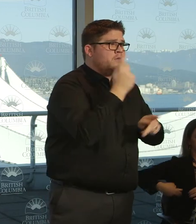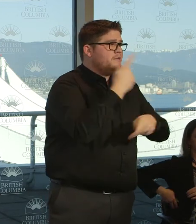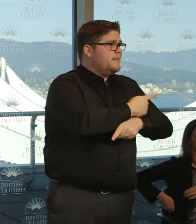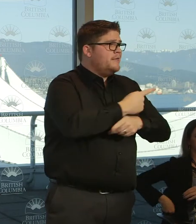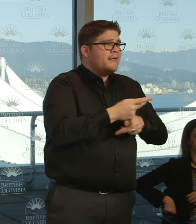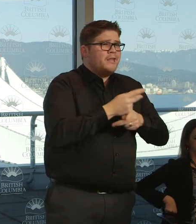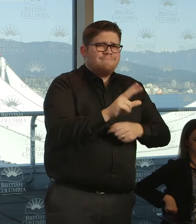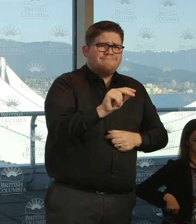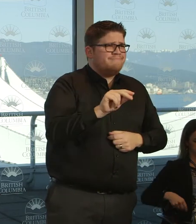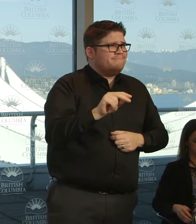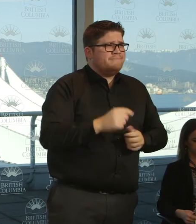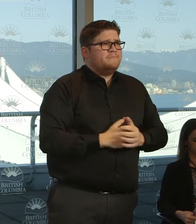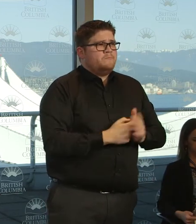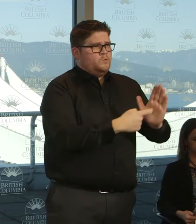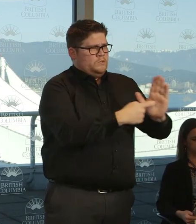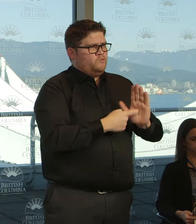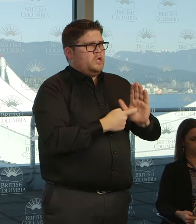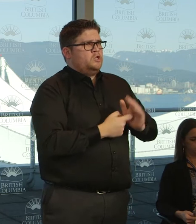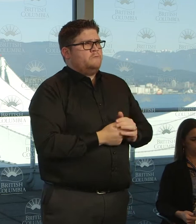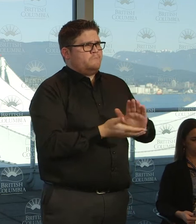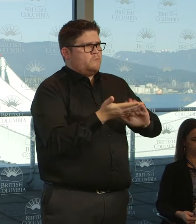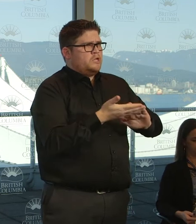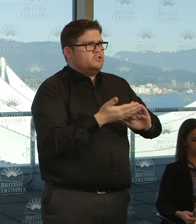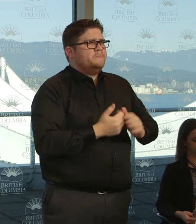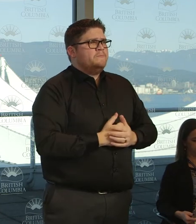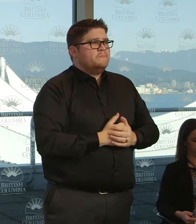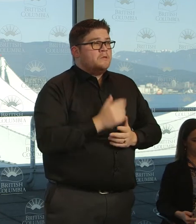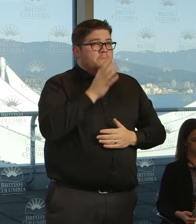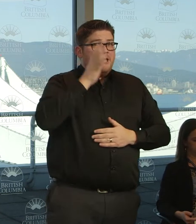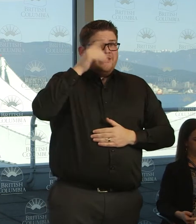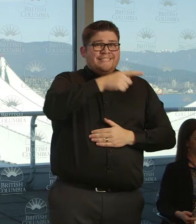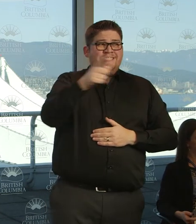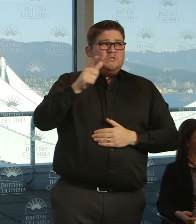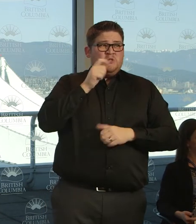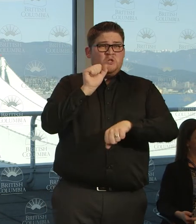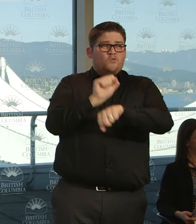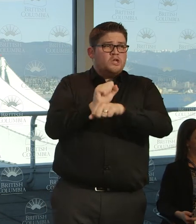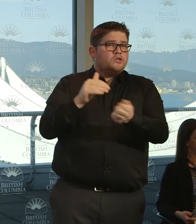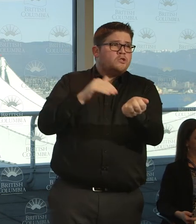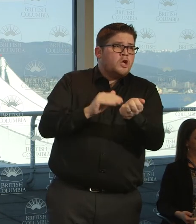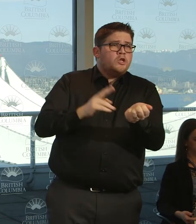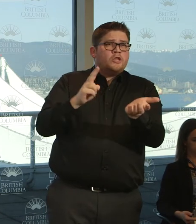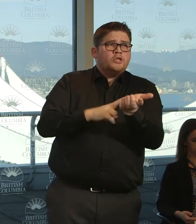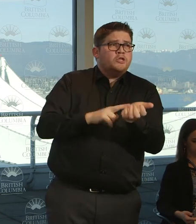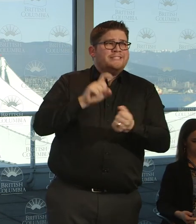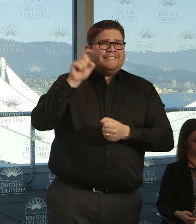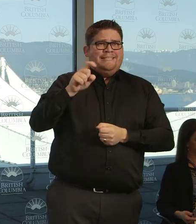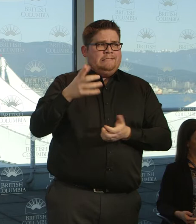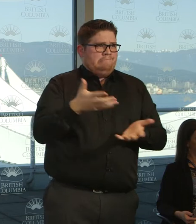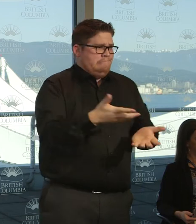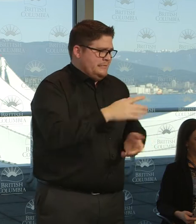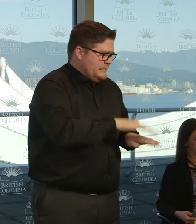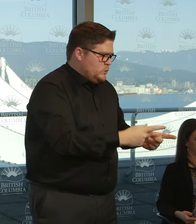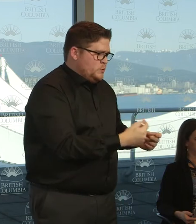parents that work in our essential services as well. However, as we implement these broad social measures to delay